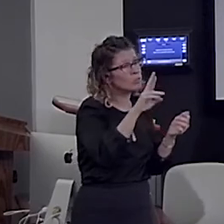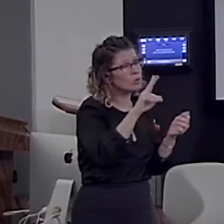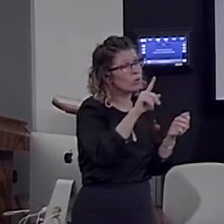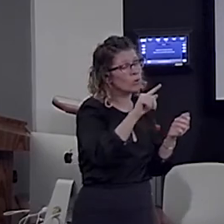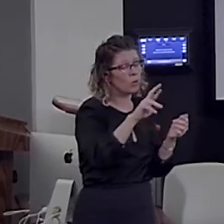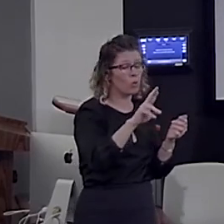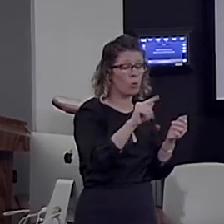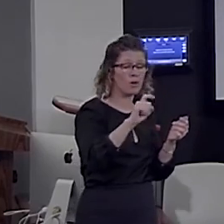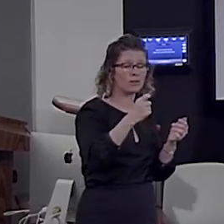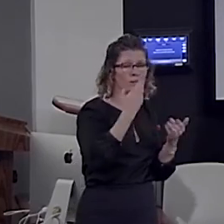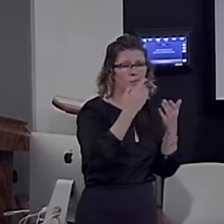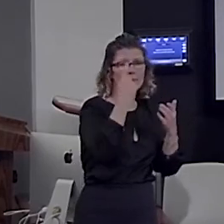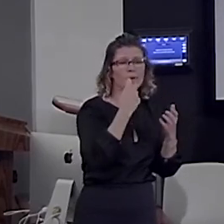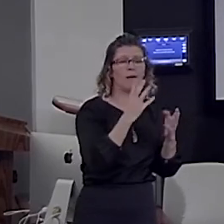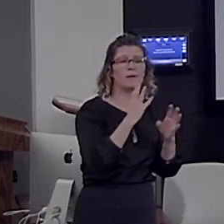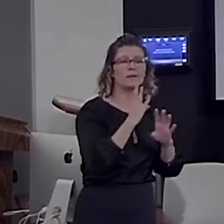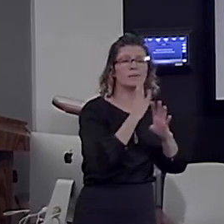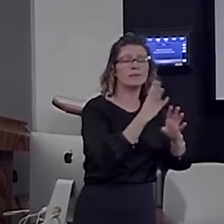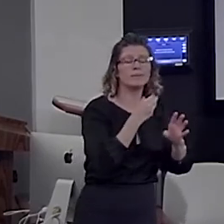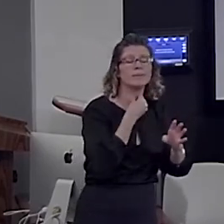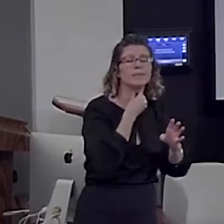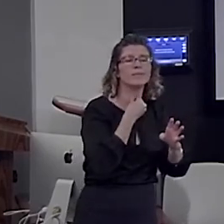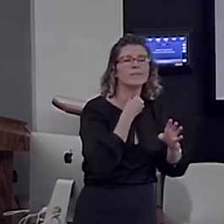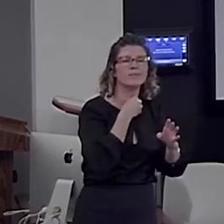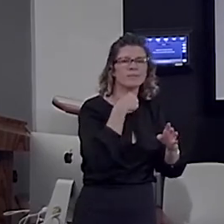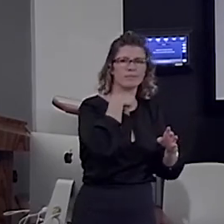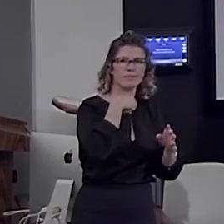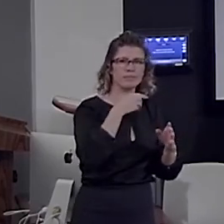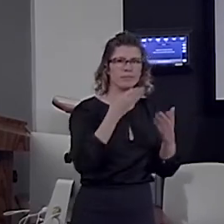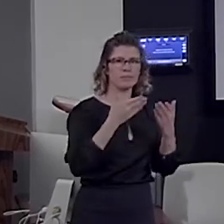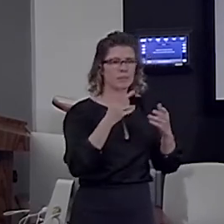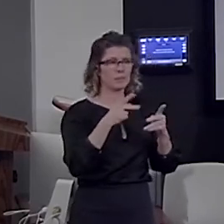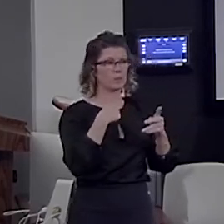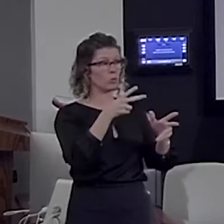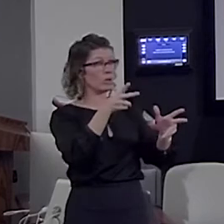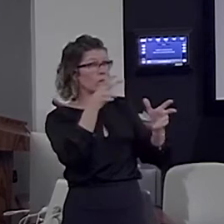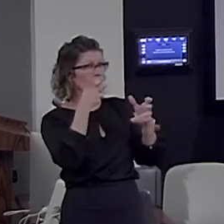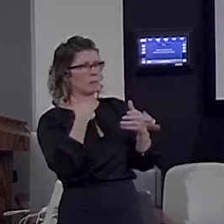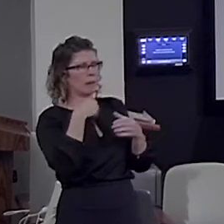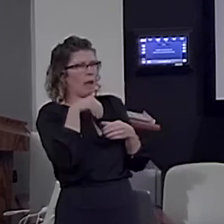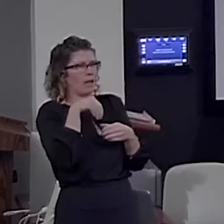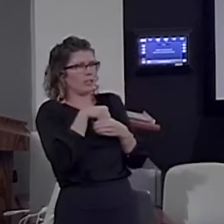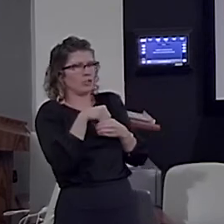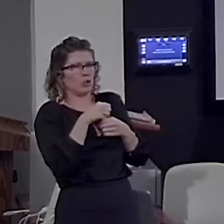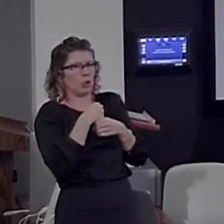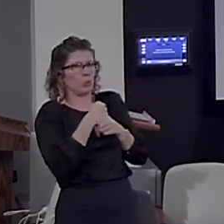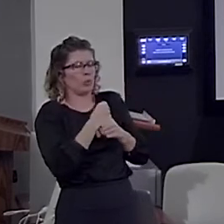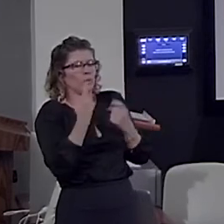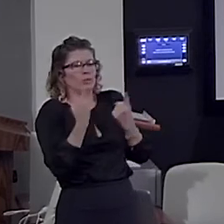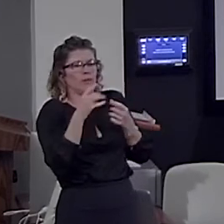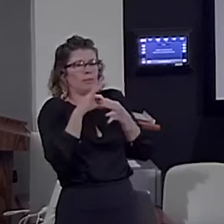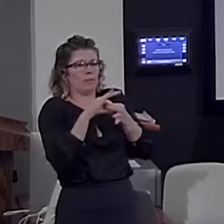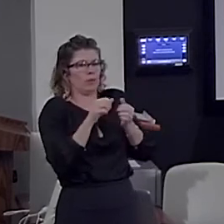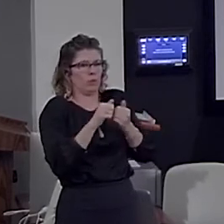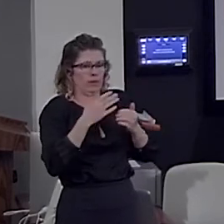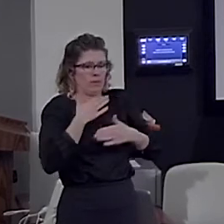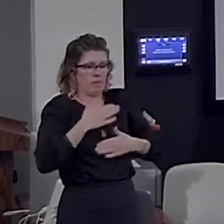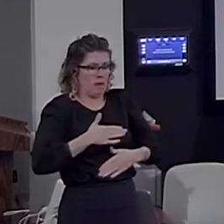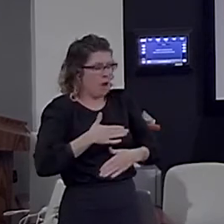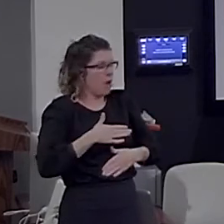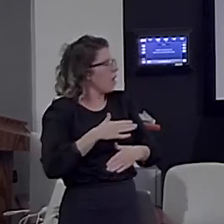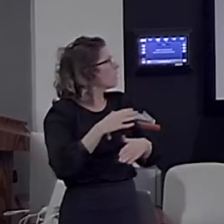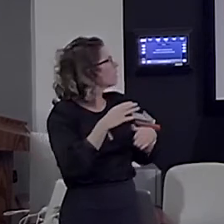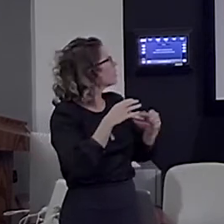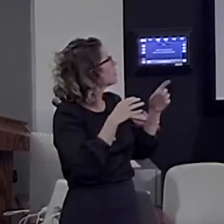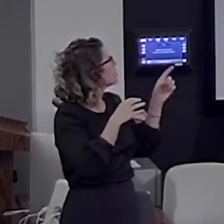having to produce the sentence, maybe subjects are internally producing covertly, and also some midline supplementary motor